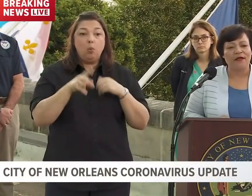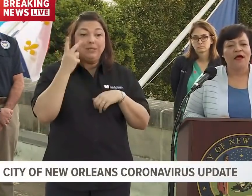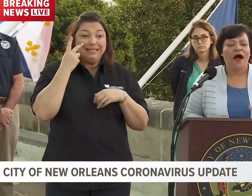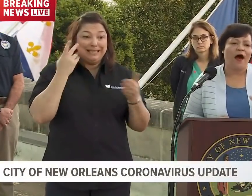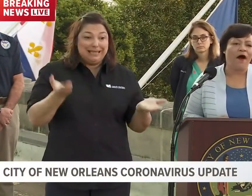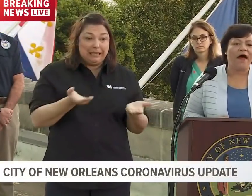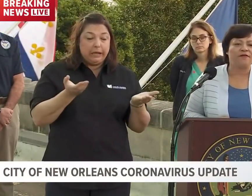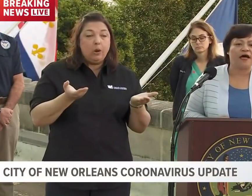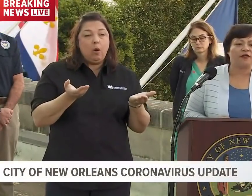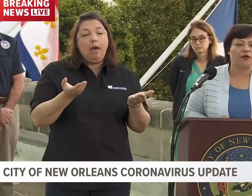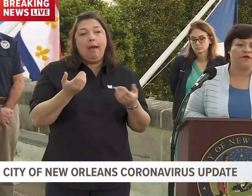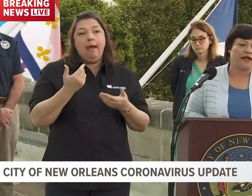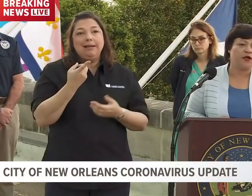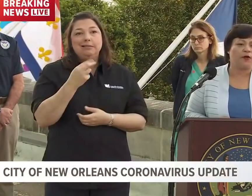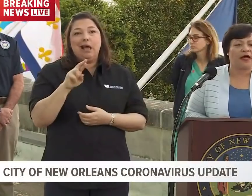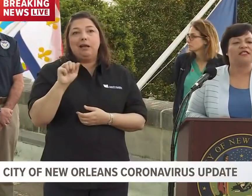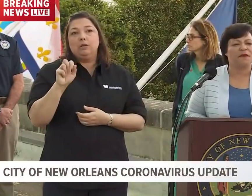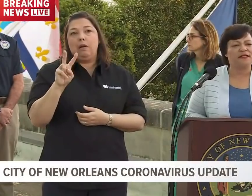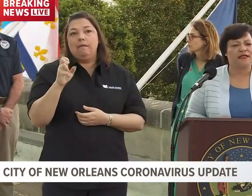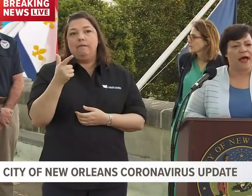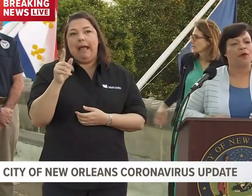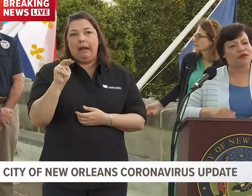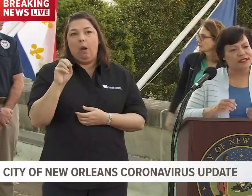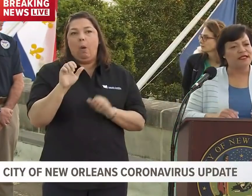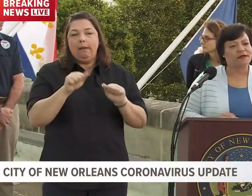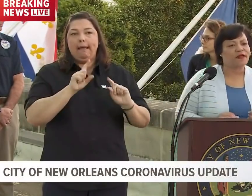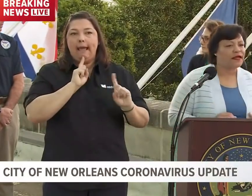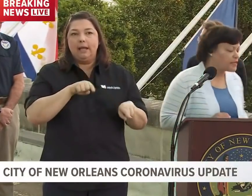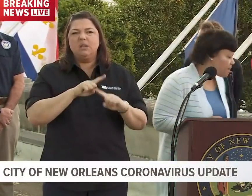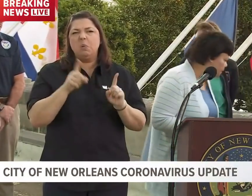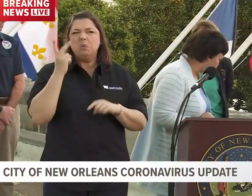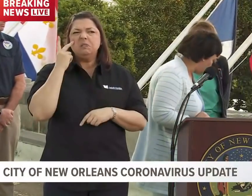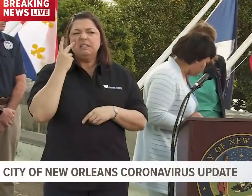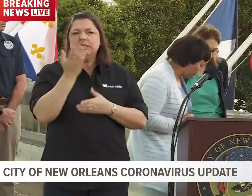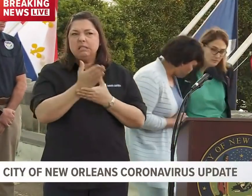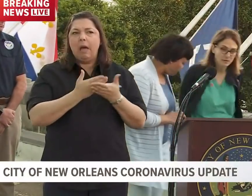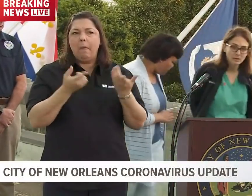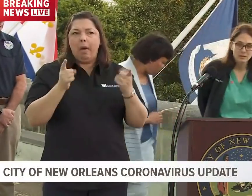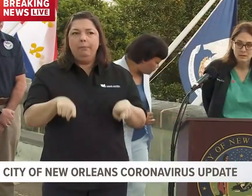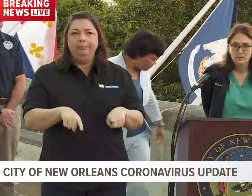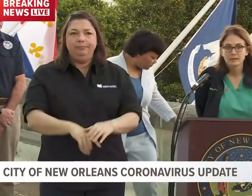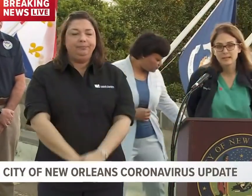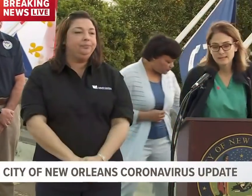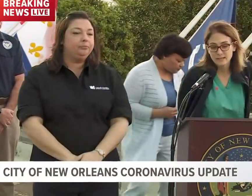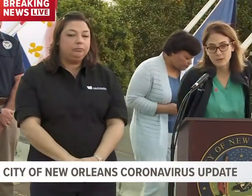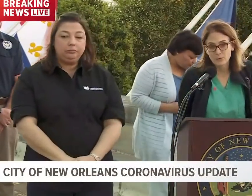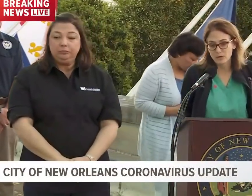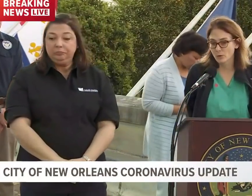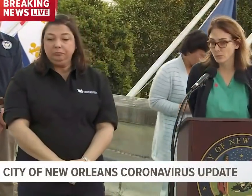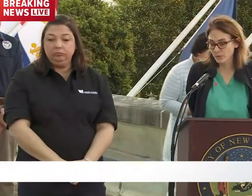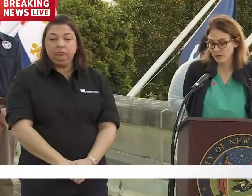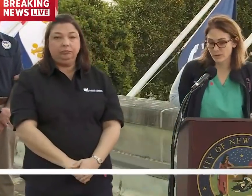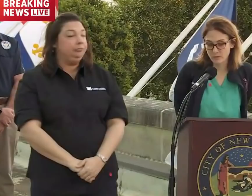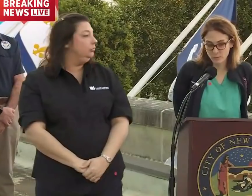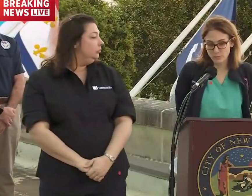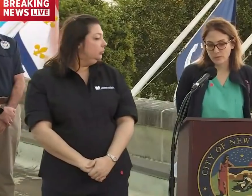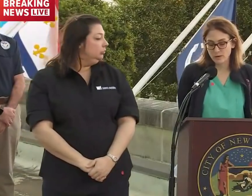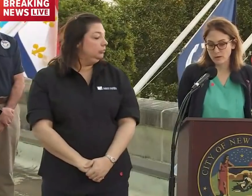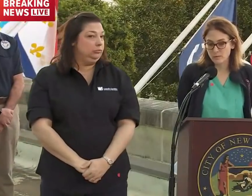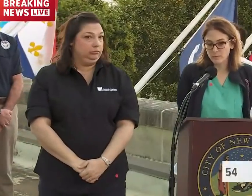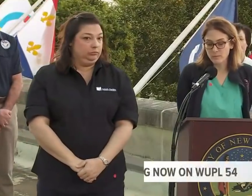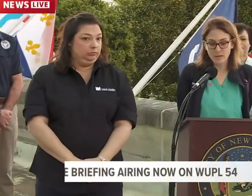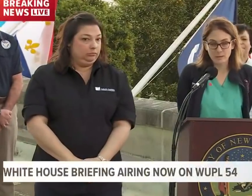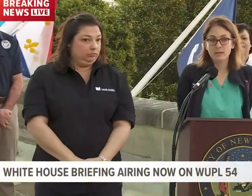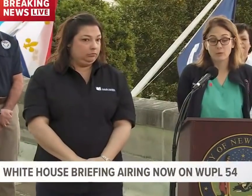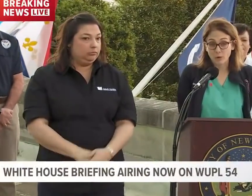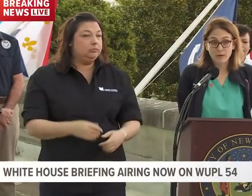ground, I'll have Dr. Vegno kind of speak to that. But we're seeing some things happen. All right, you are continuing to watch a press conference by the